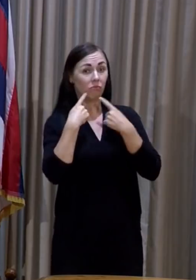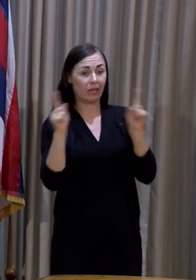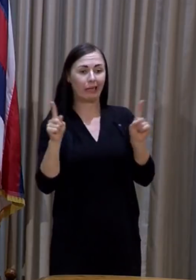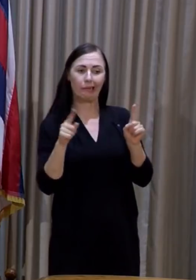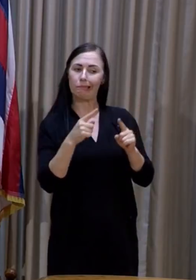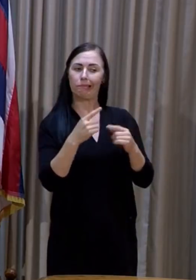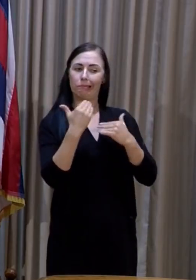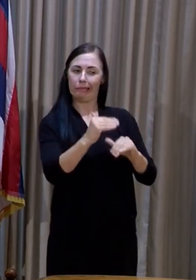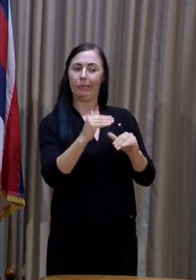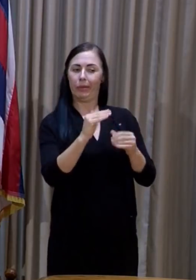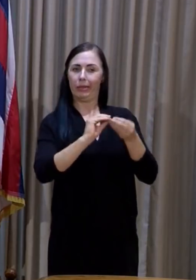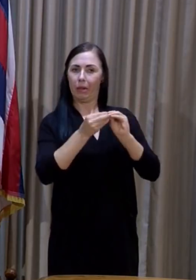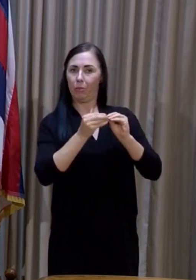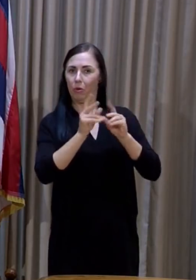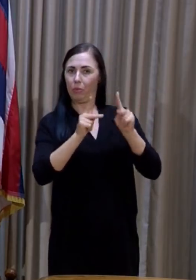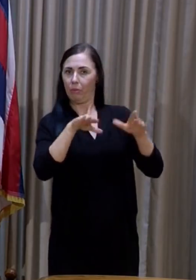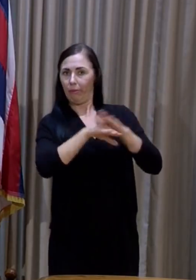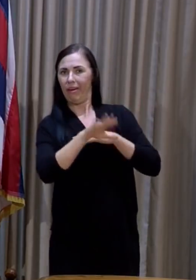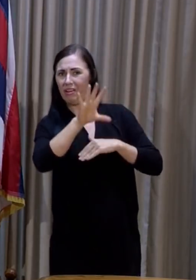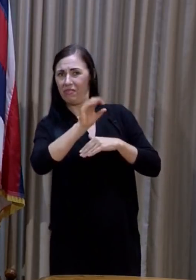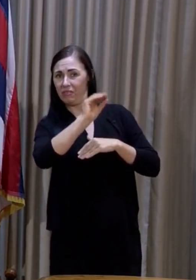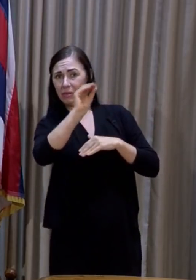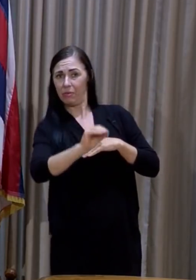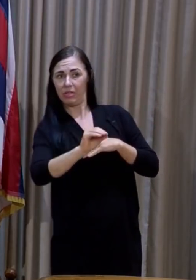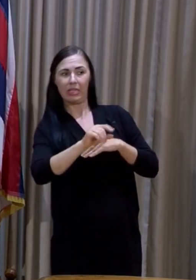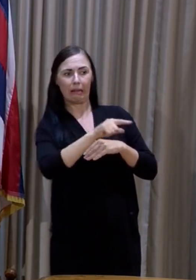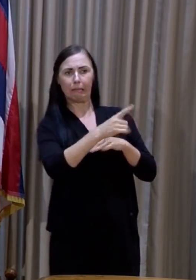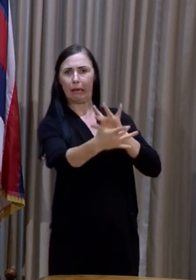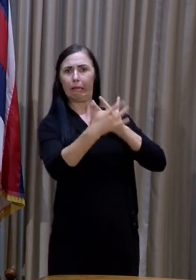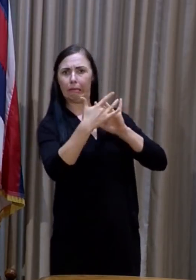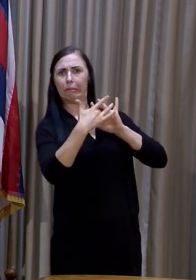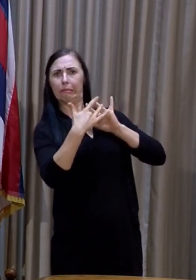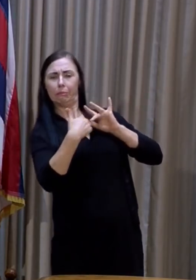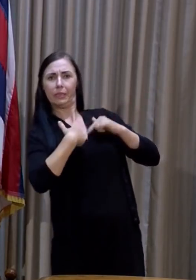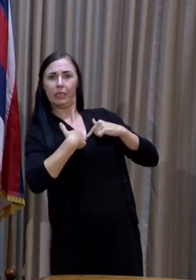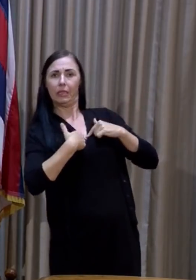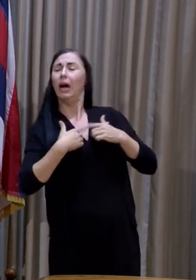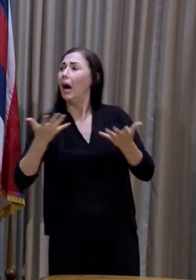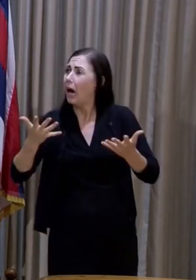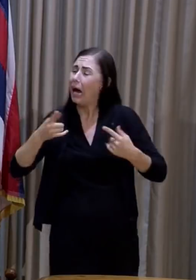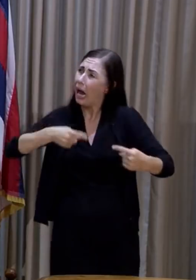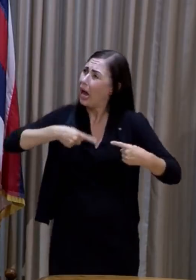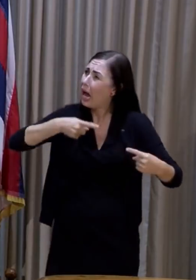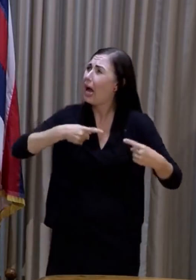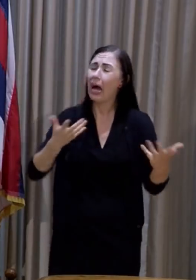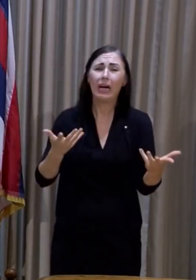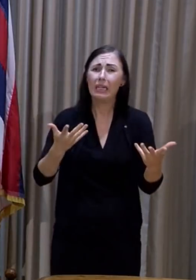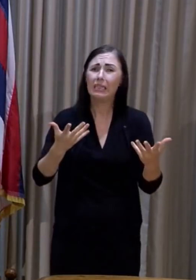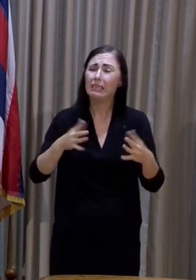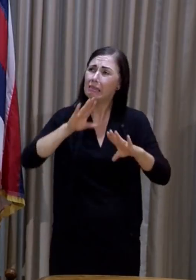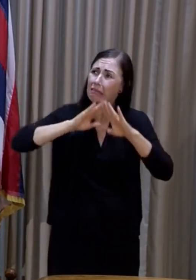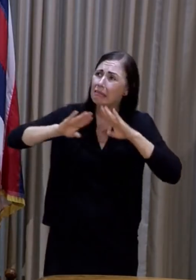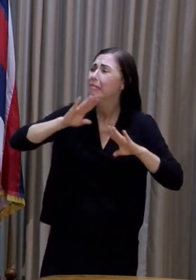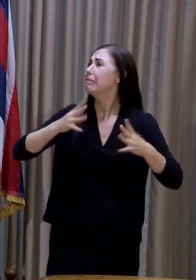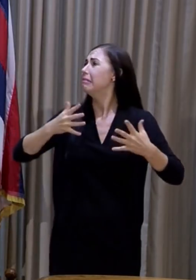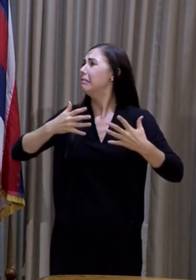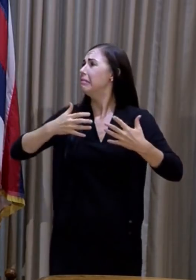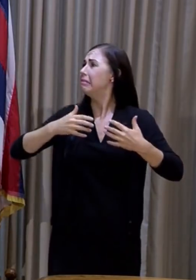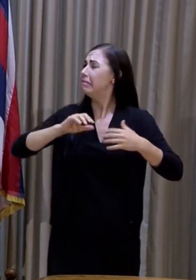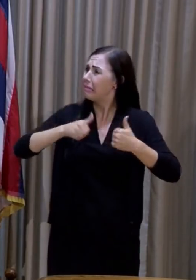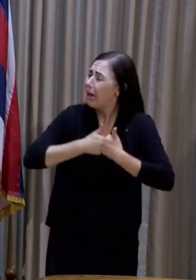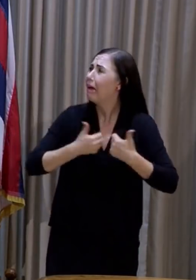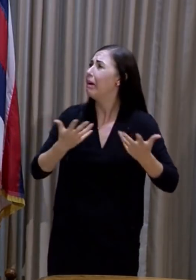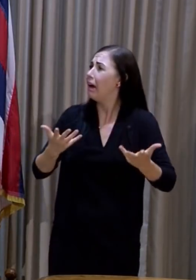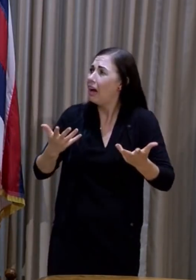capacity, I heard from many restaurants about the challenges that that would present. And